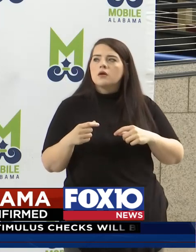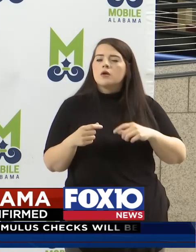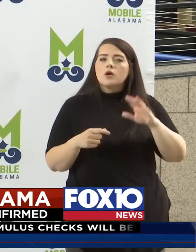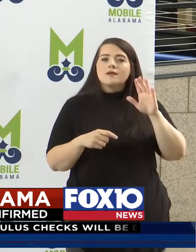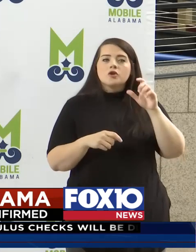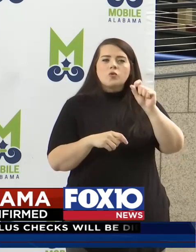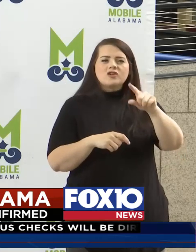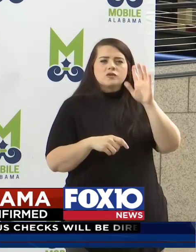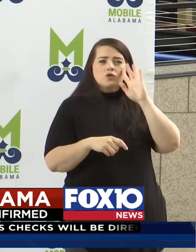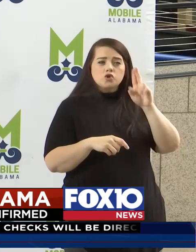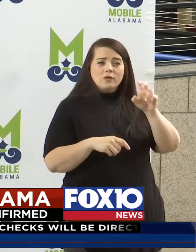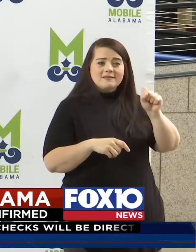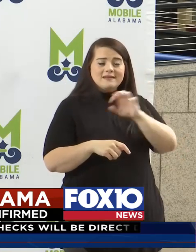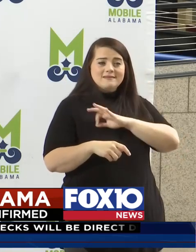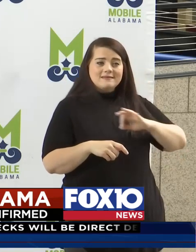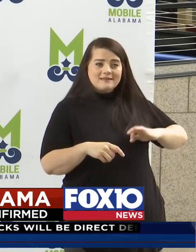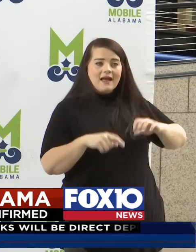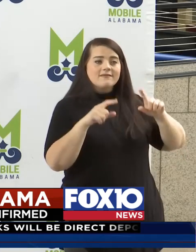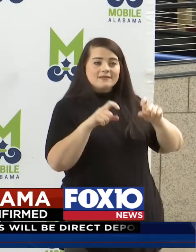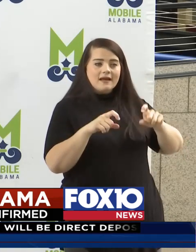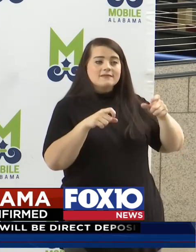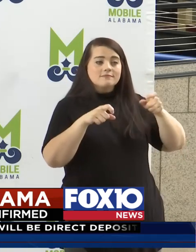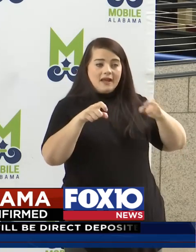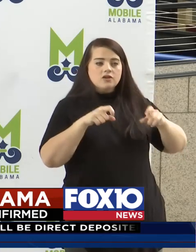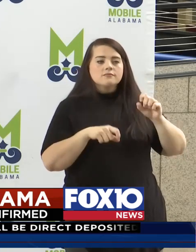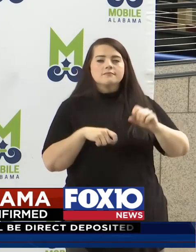is, will it be USA staff manning the tested site? Yes.